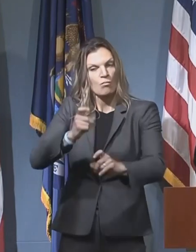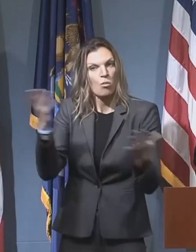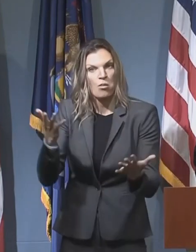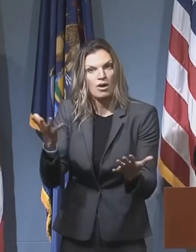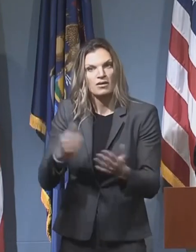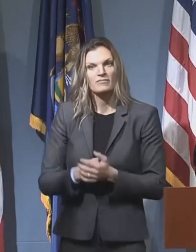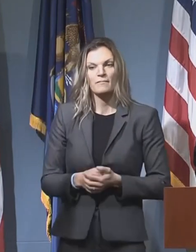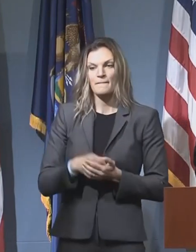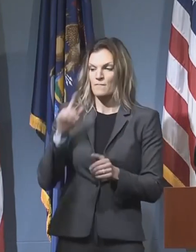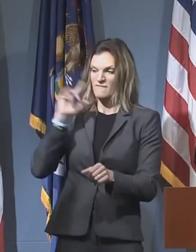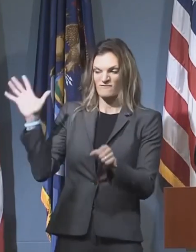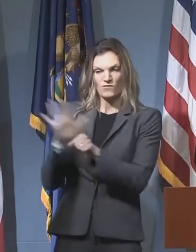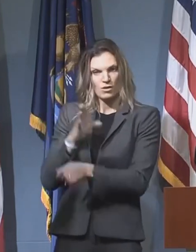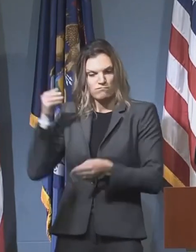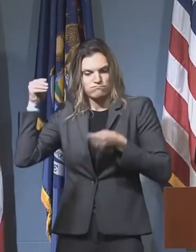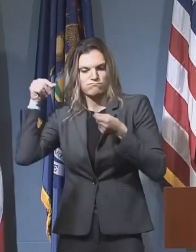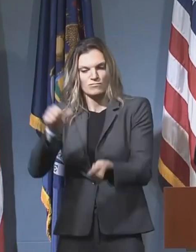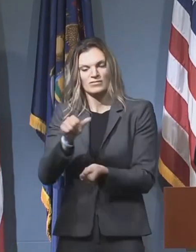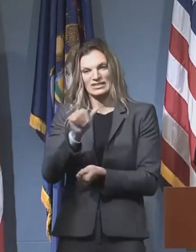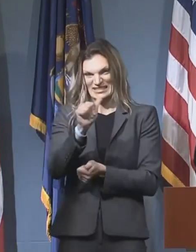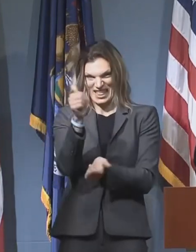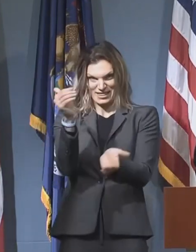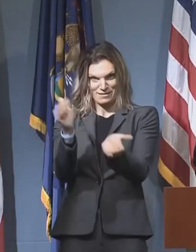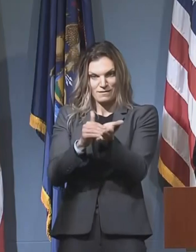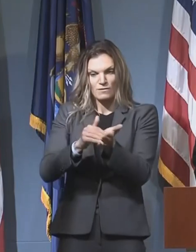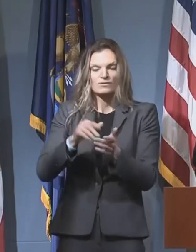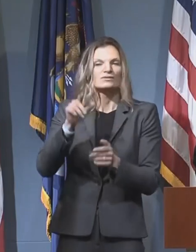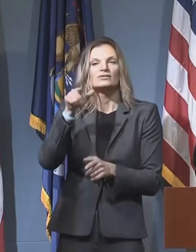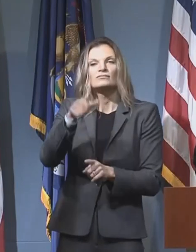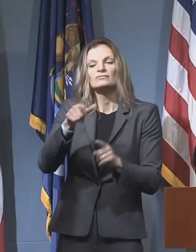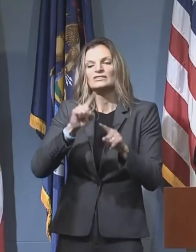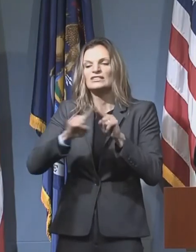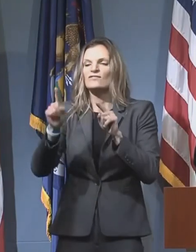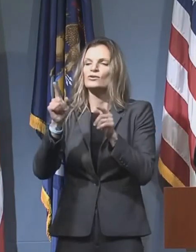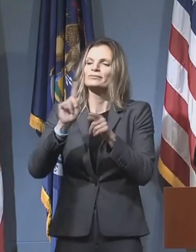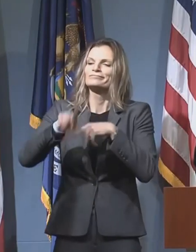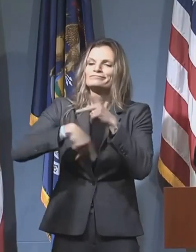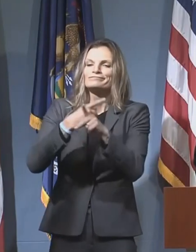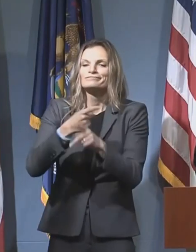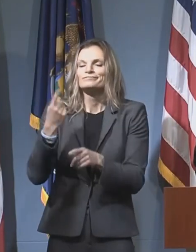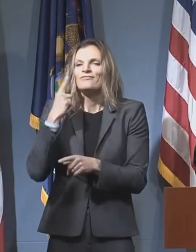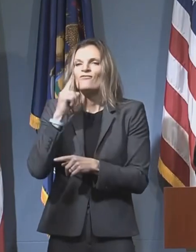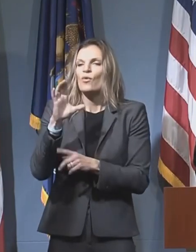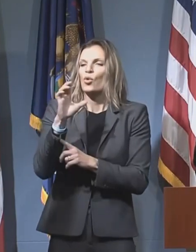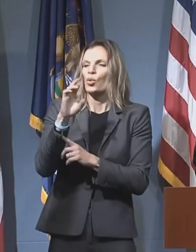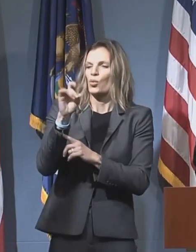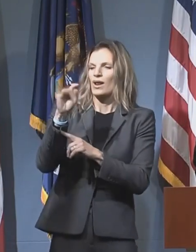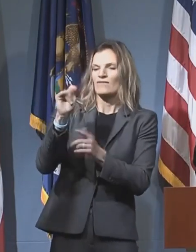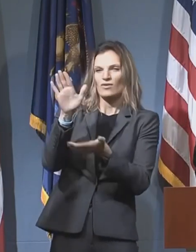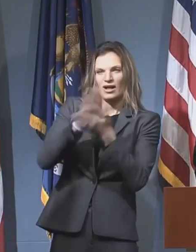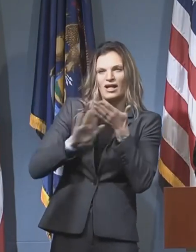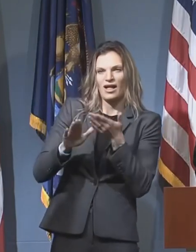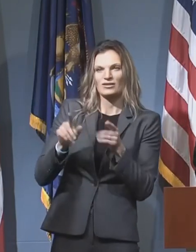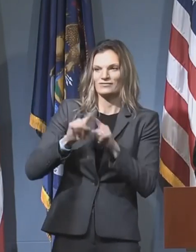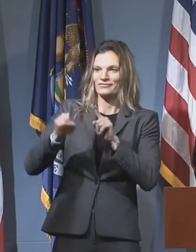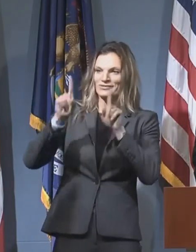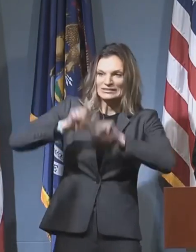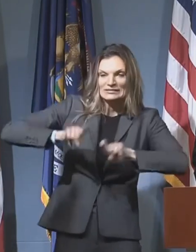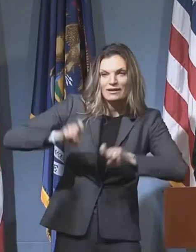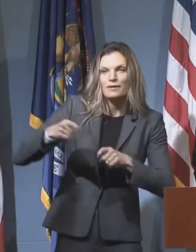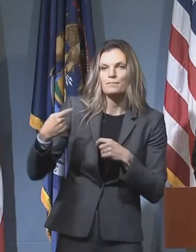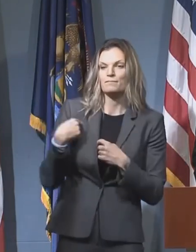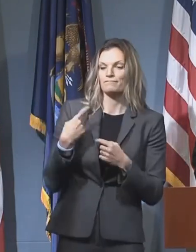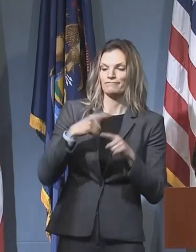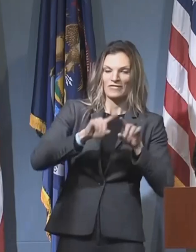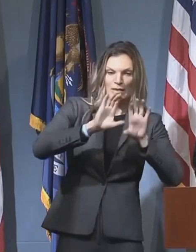by fully funding 10,000 college-level examination program credits, program exams, and pre-exam